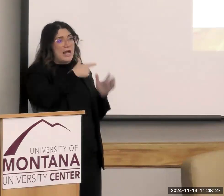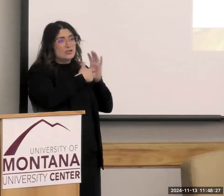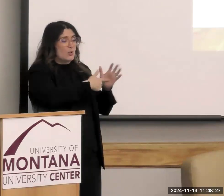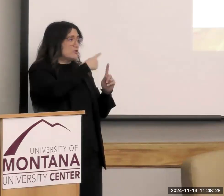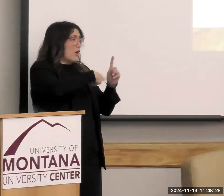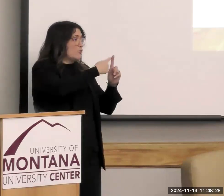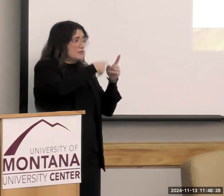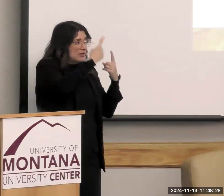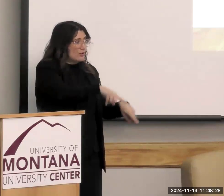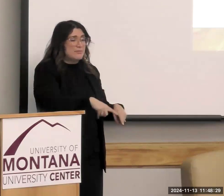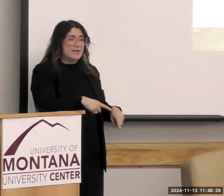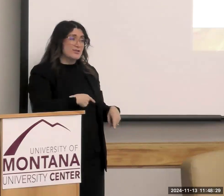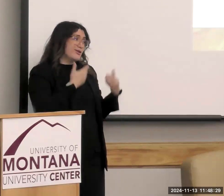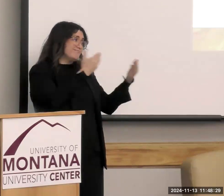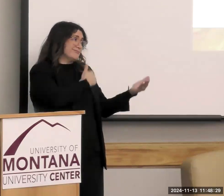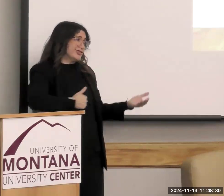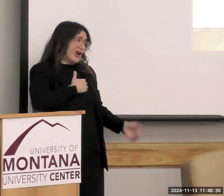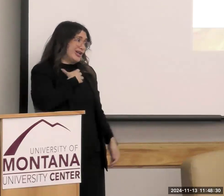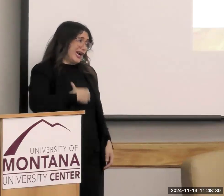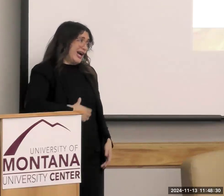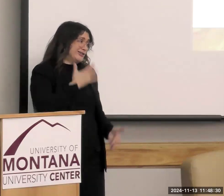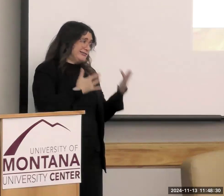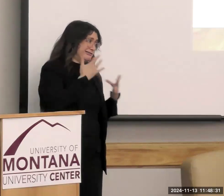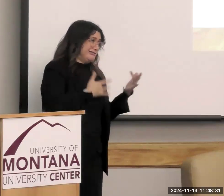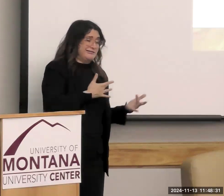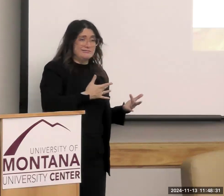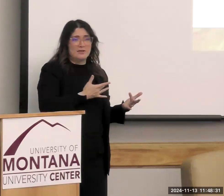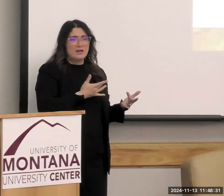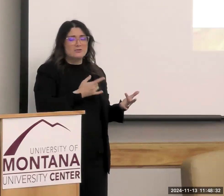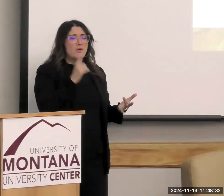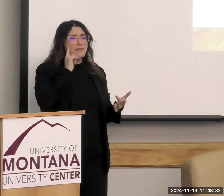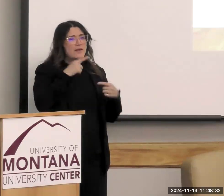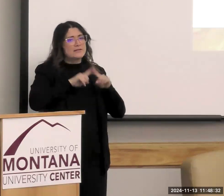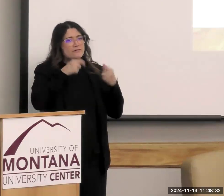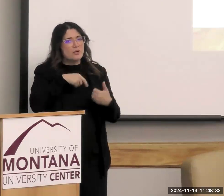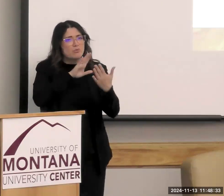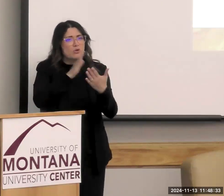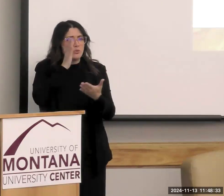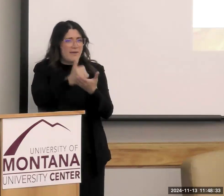hungry for a while until you can handle that. And so I think a different approach would be helpful.